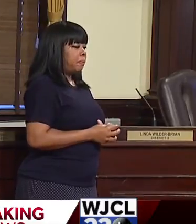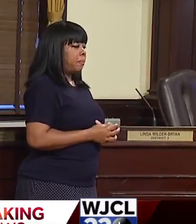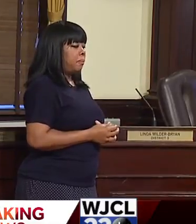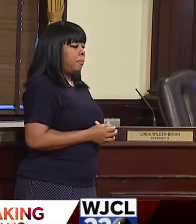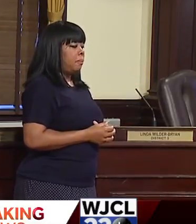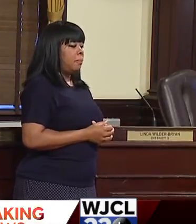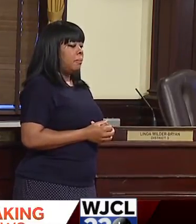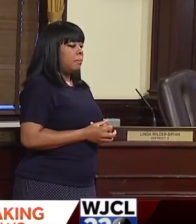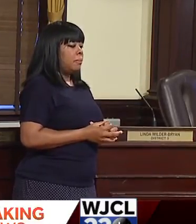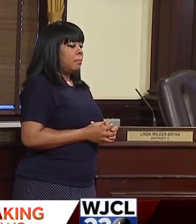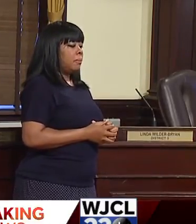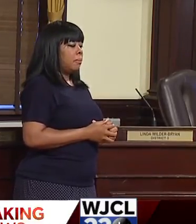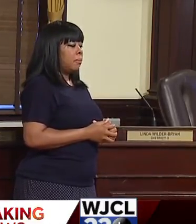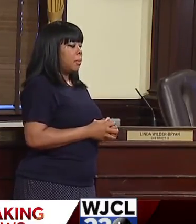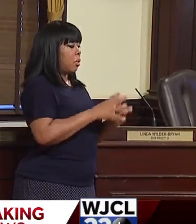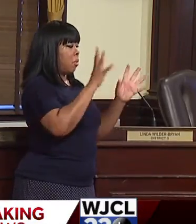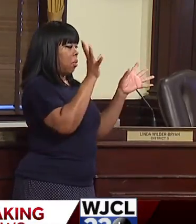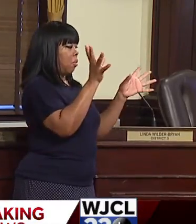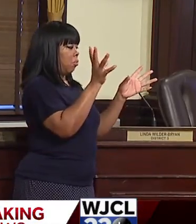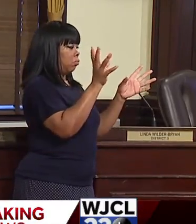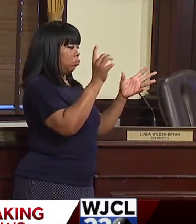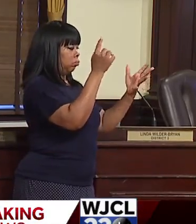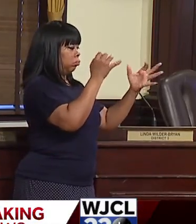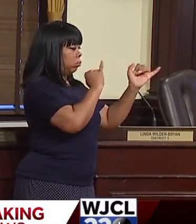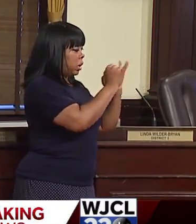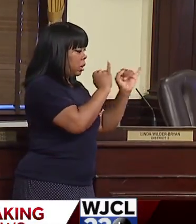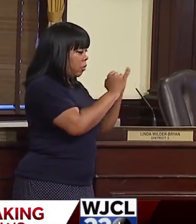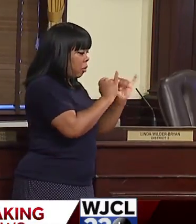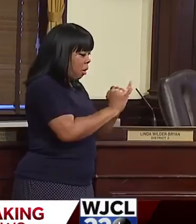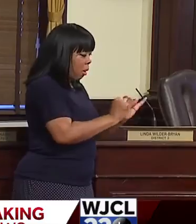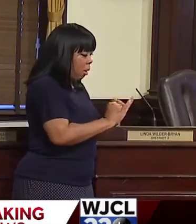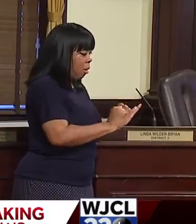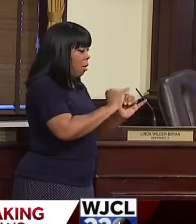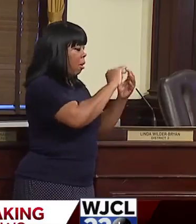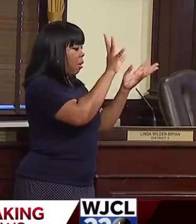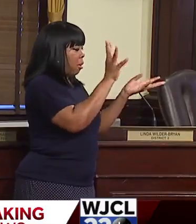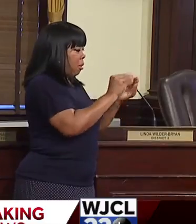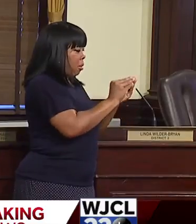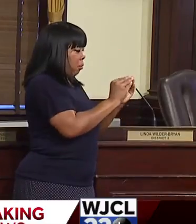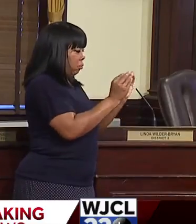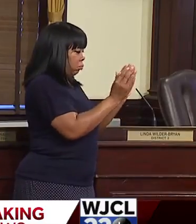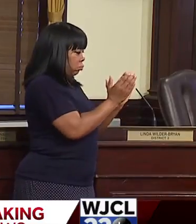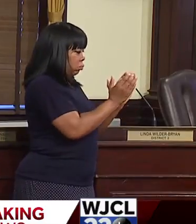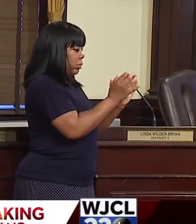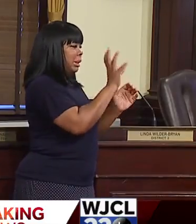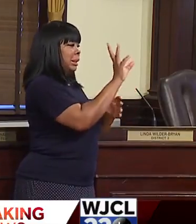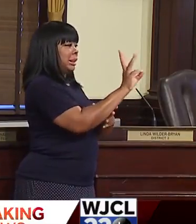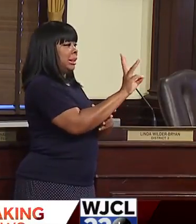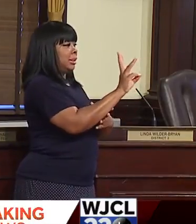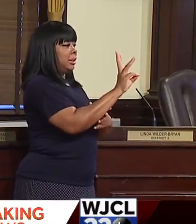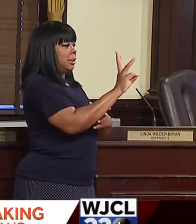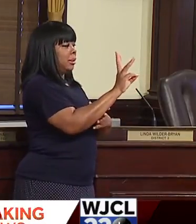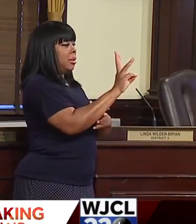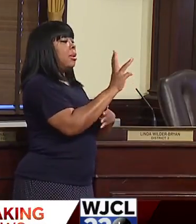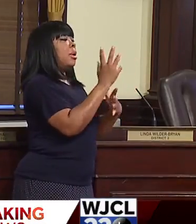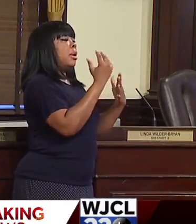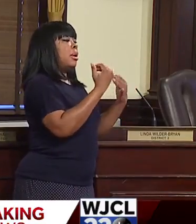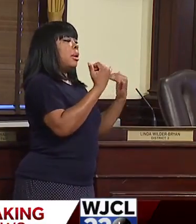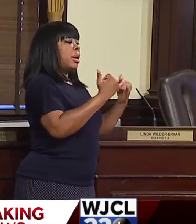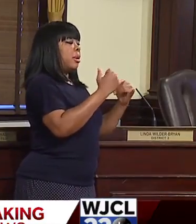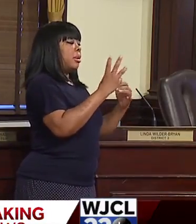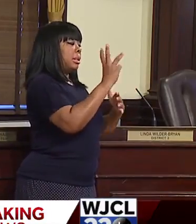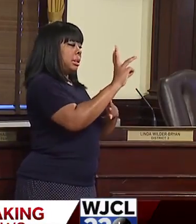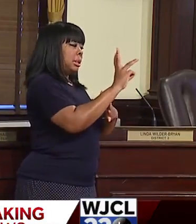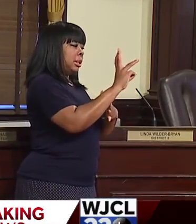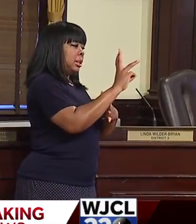We have narrowed this list down to six to interview in the first round. We can decide to move forward with the